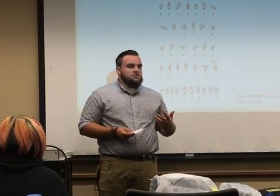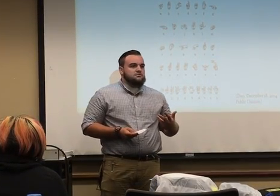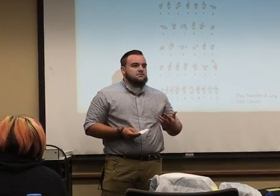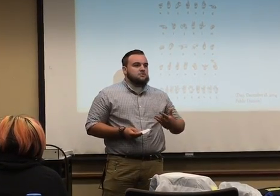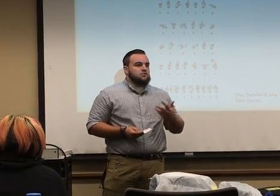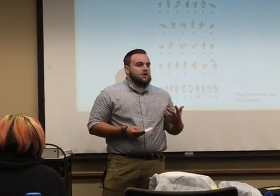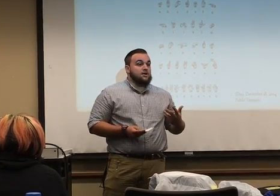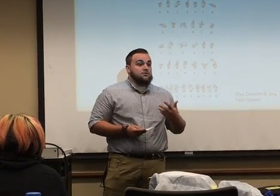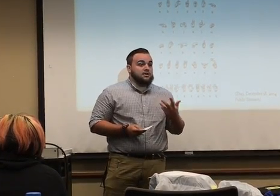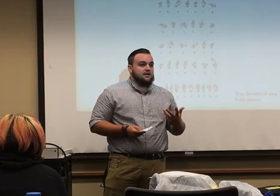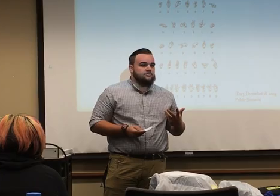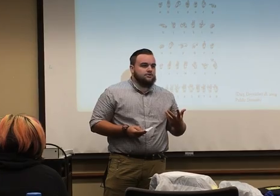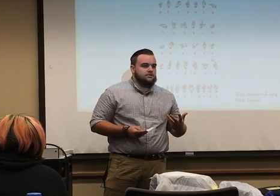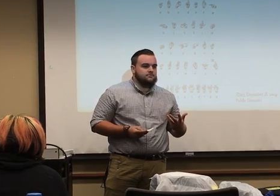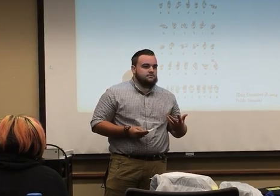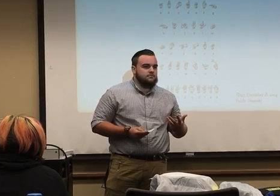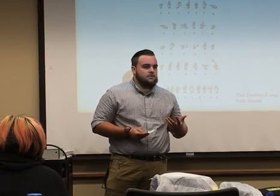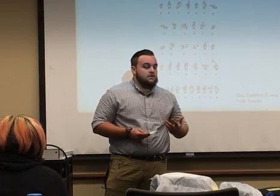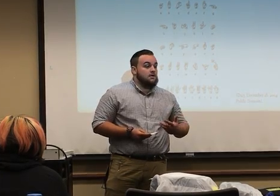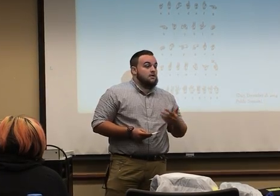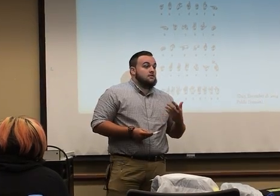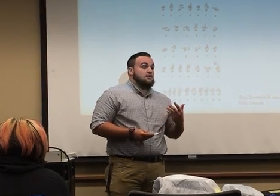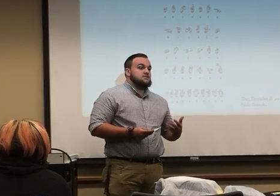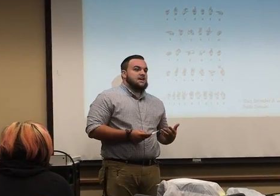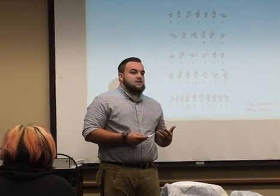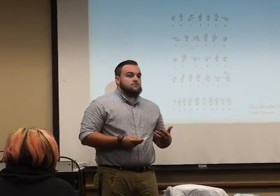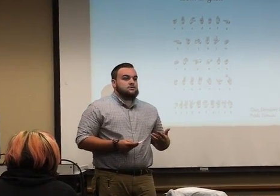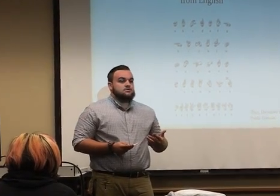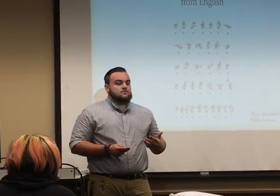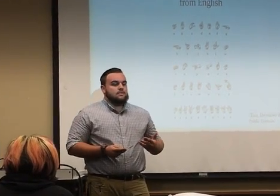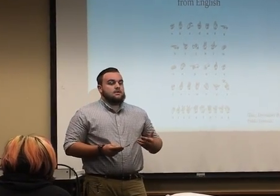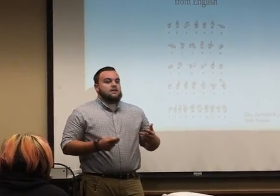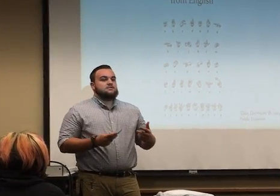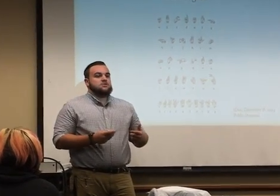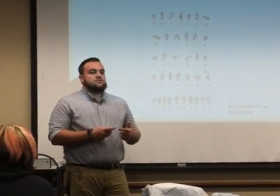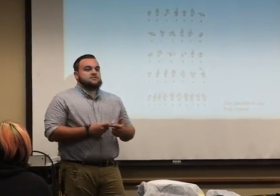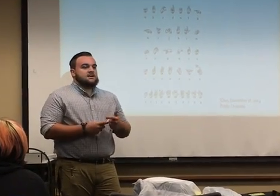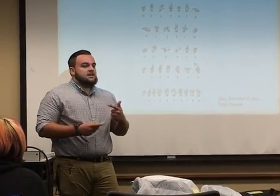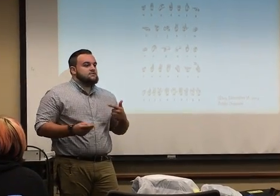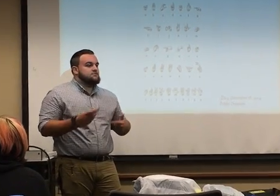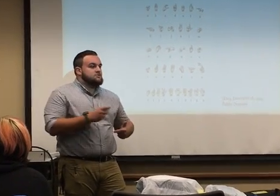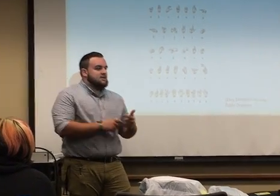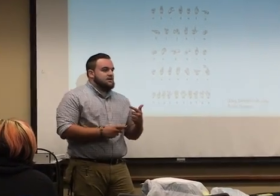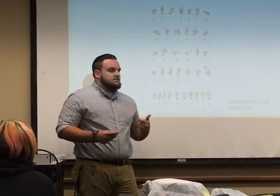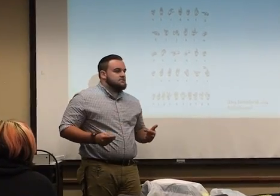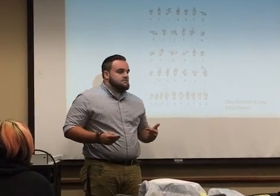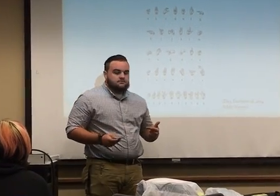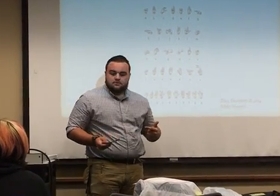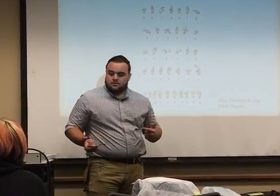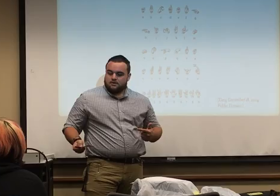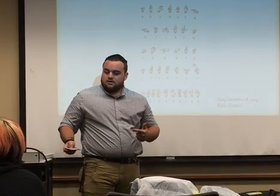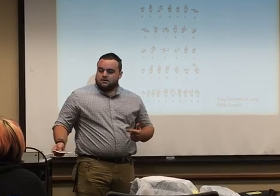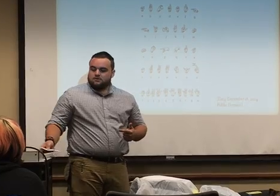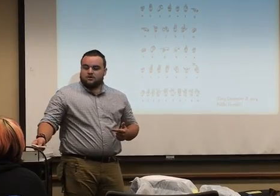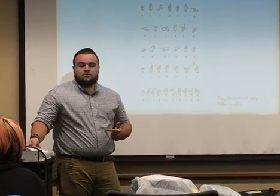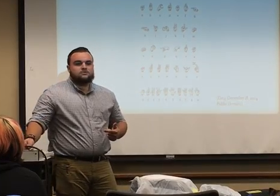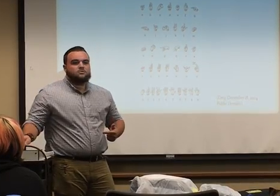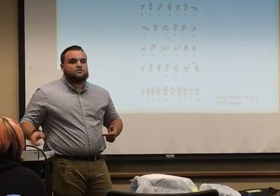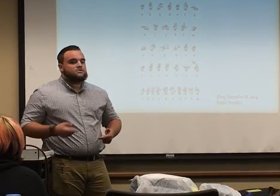or quiet or loud with it. Now in sign language, it's done with the size of your signs. So someone who's